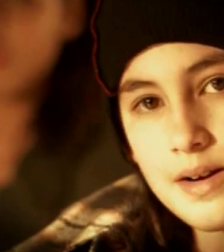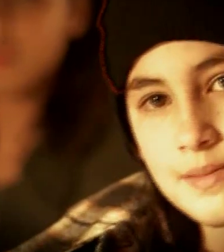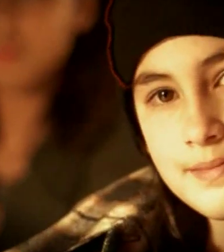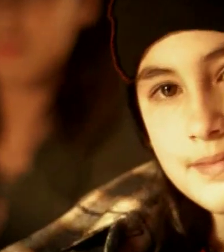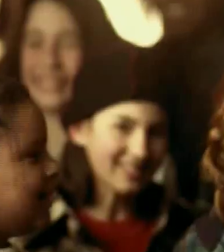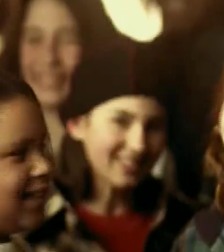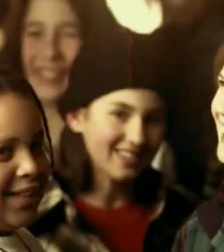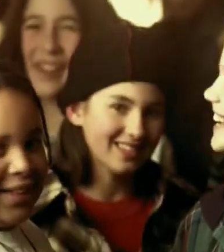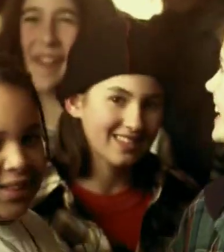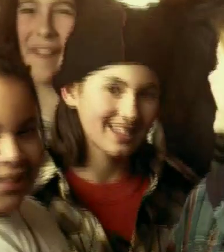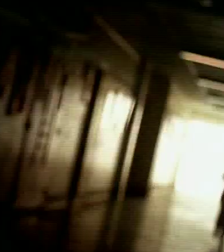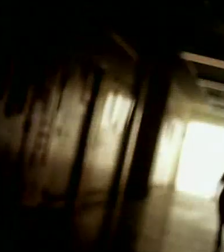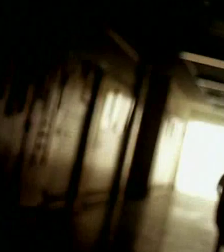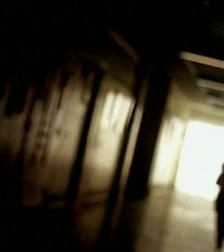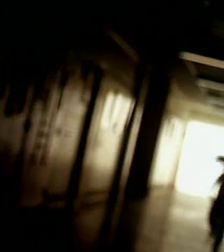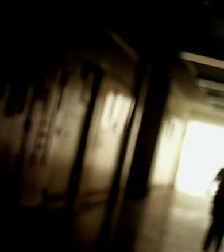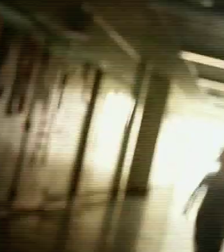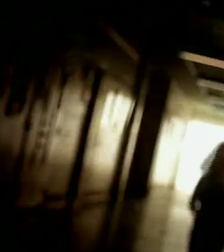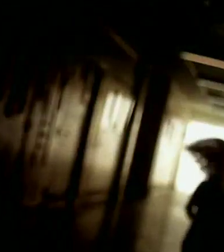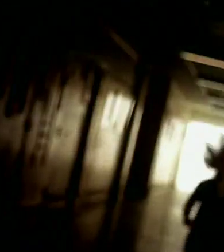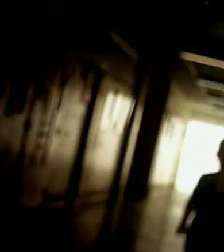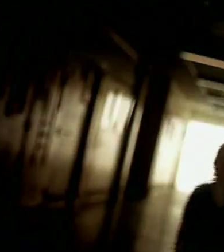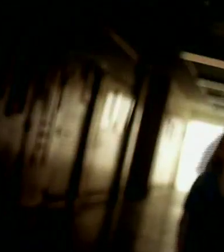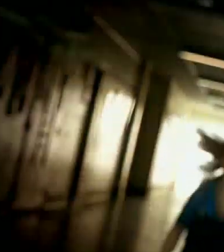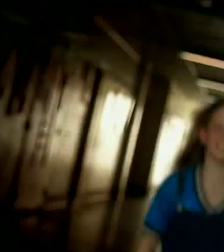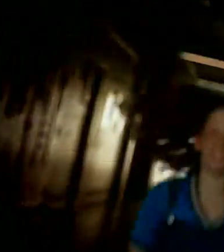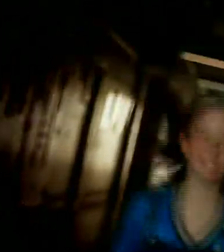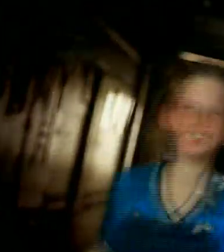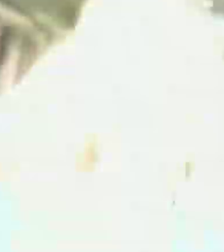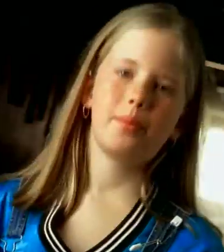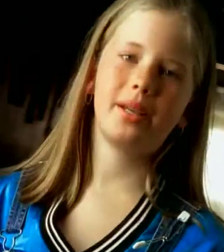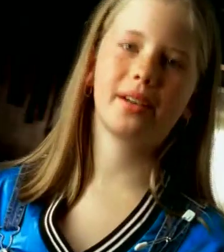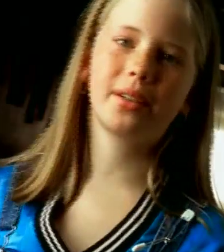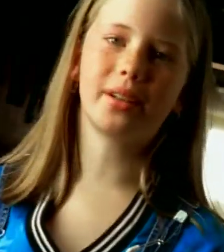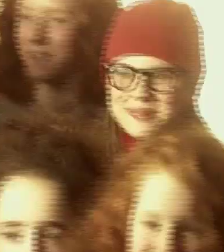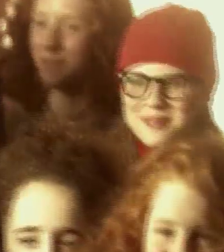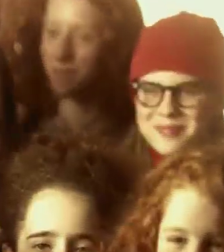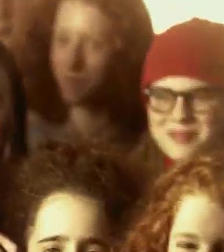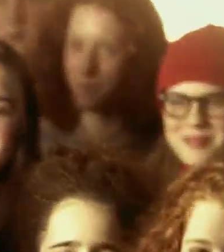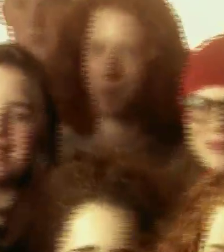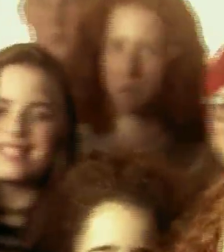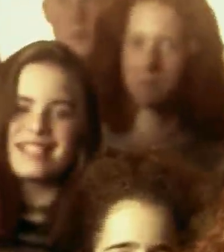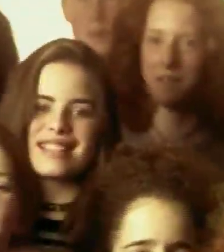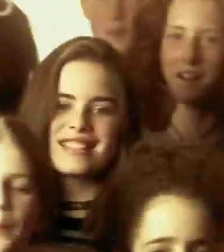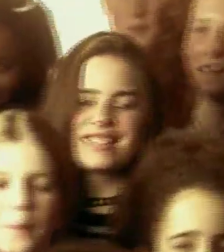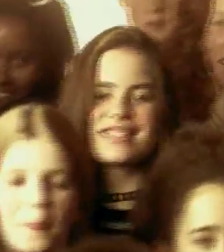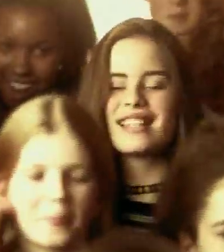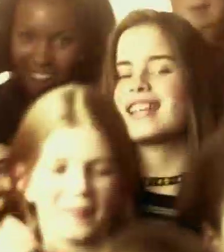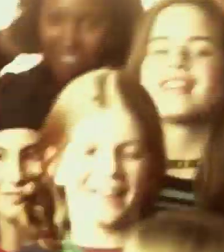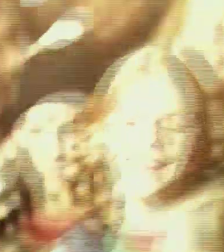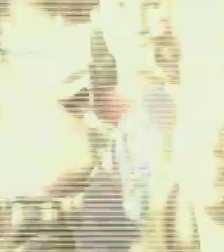we are girls we will do what's right for us